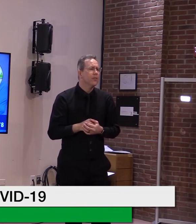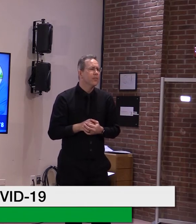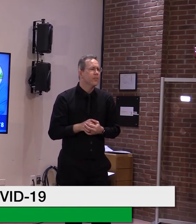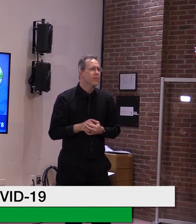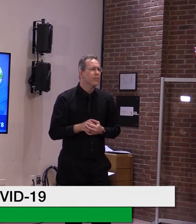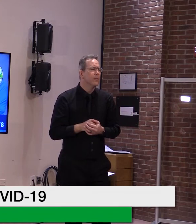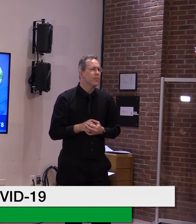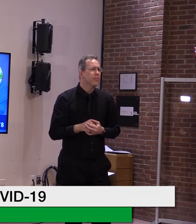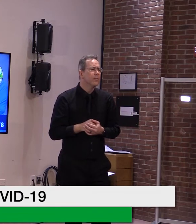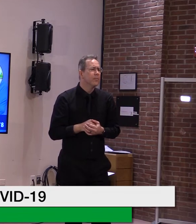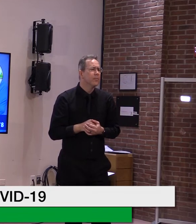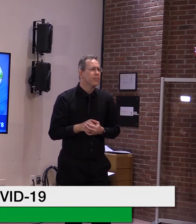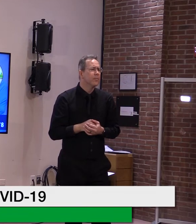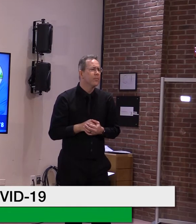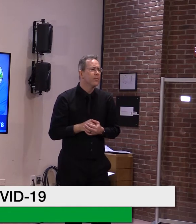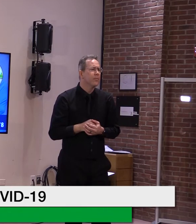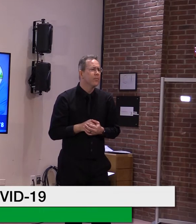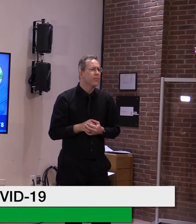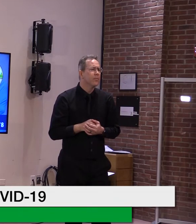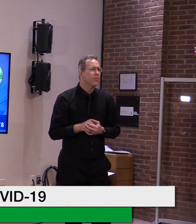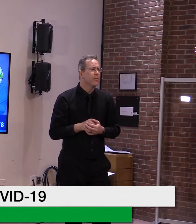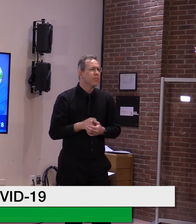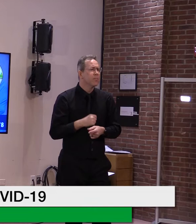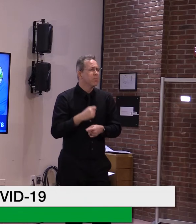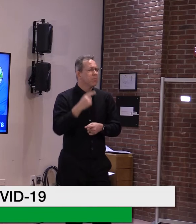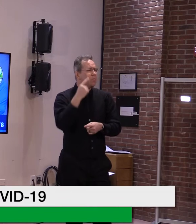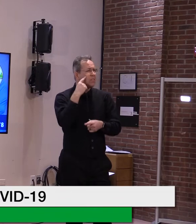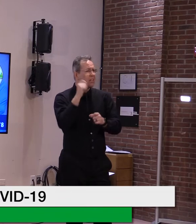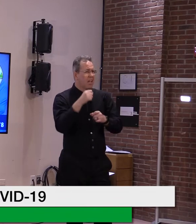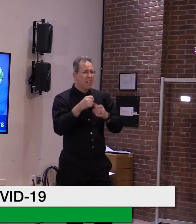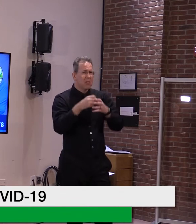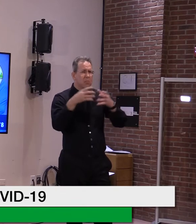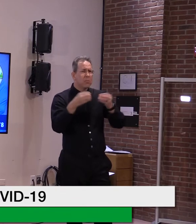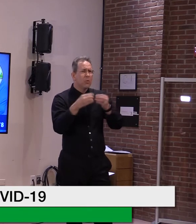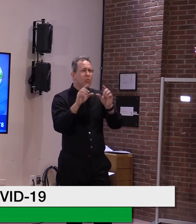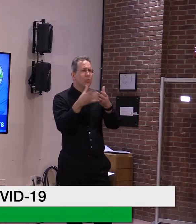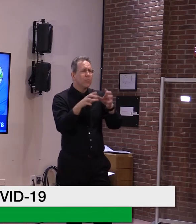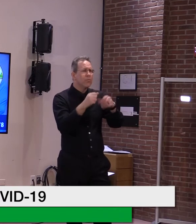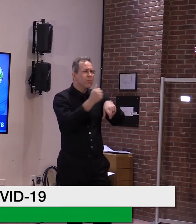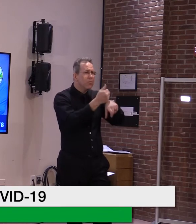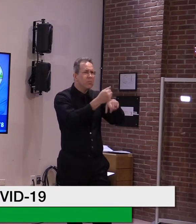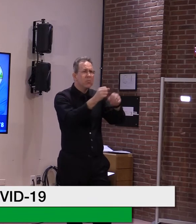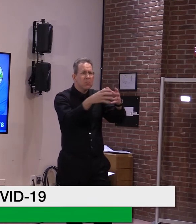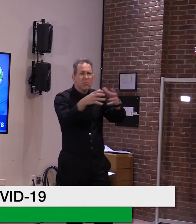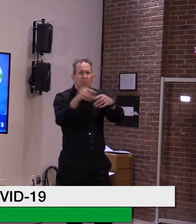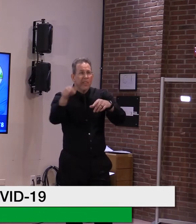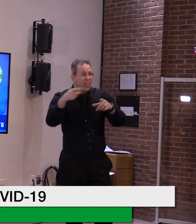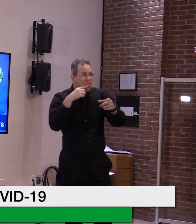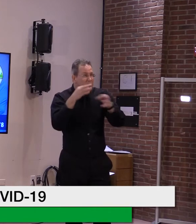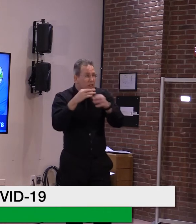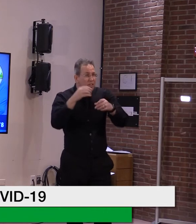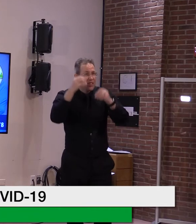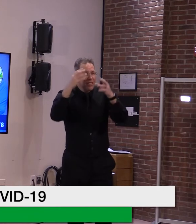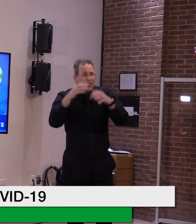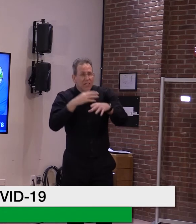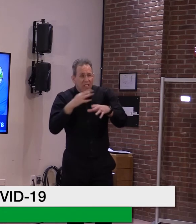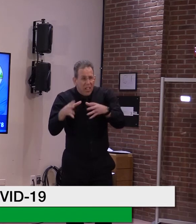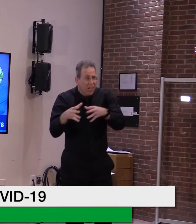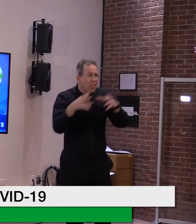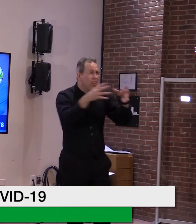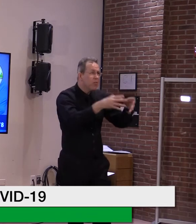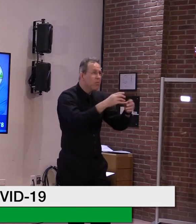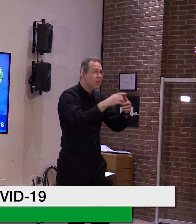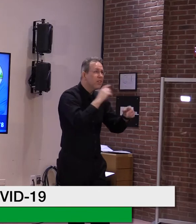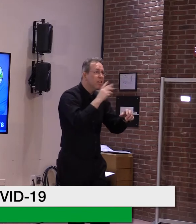that there may be kind of confusion about who is eligible and when those new eligibility periods start? feel like most of the media